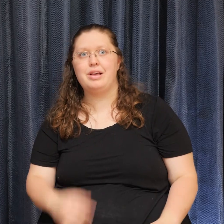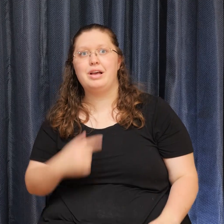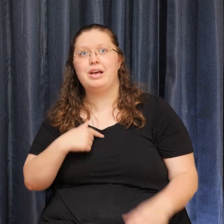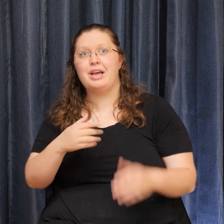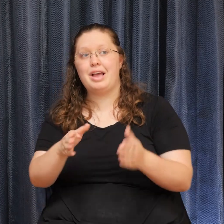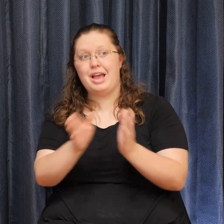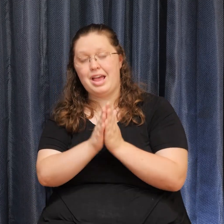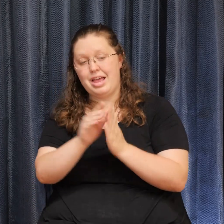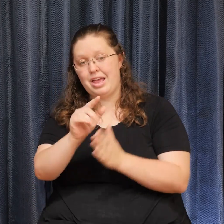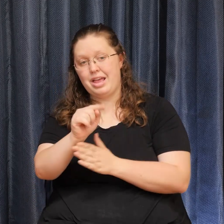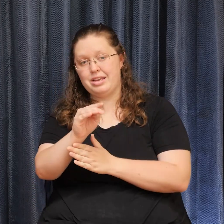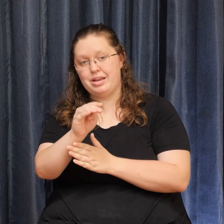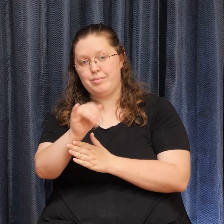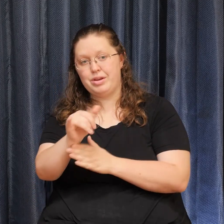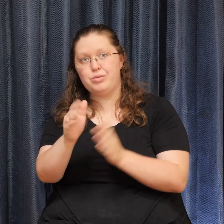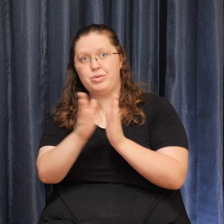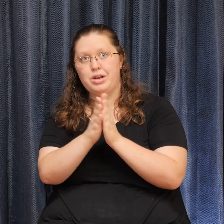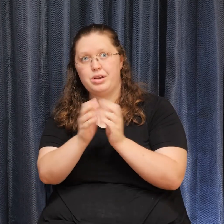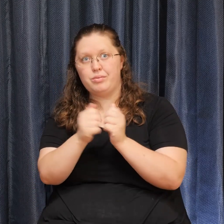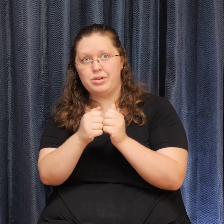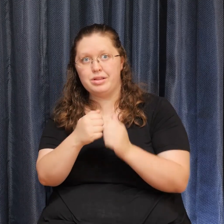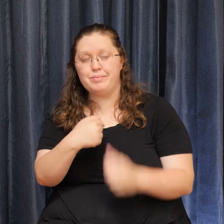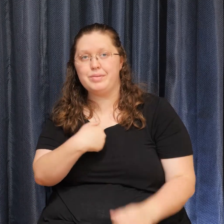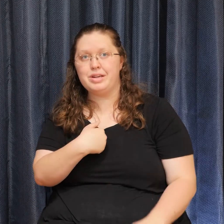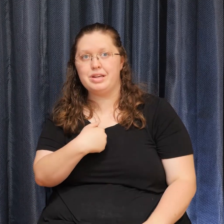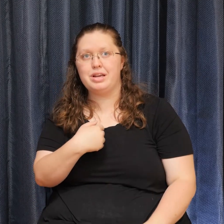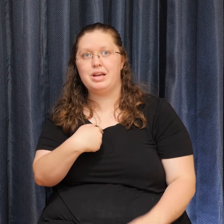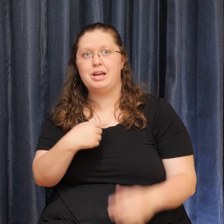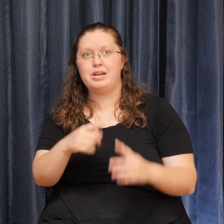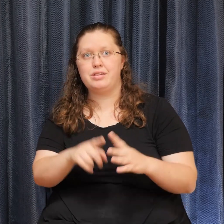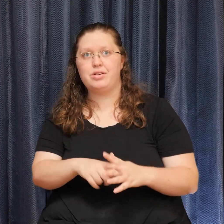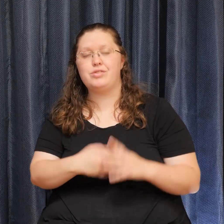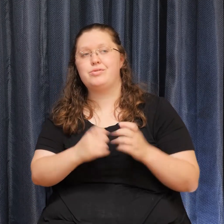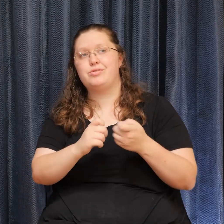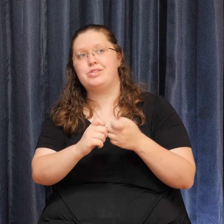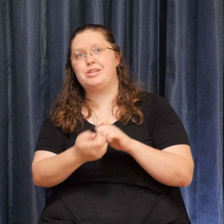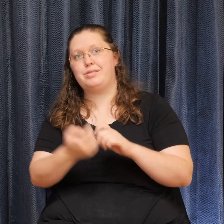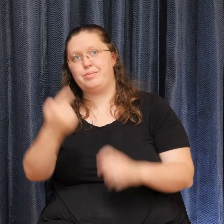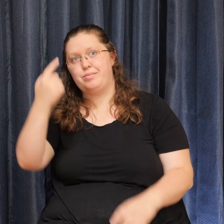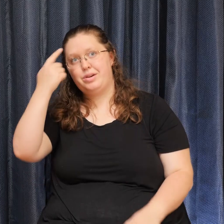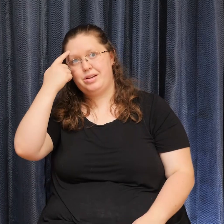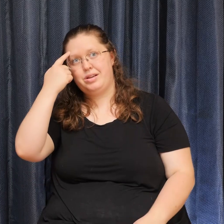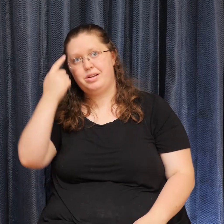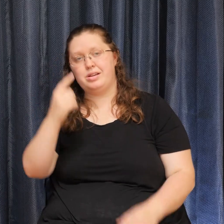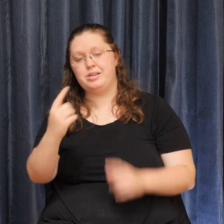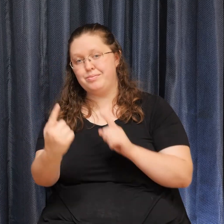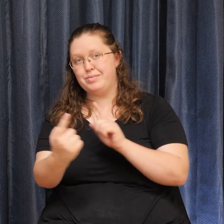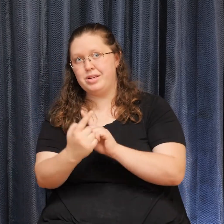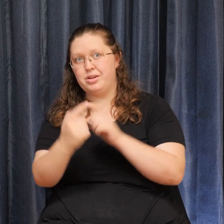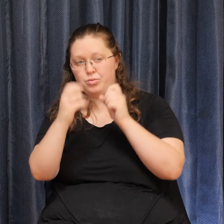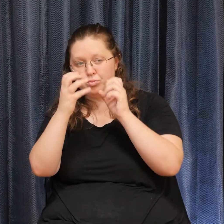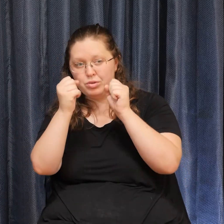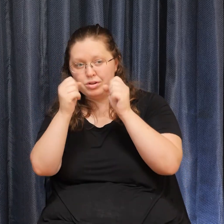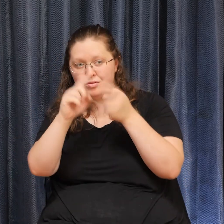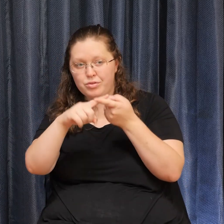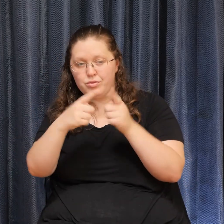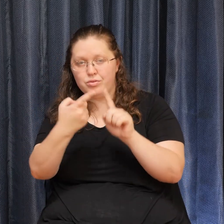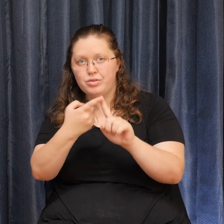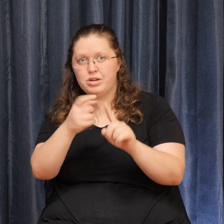And I began to turn And then I got to meet With my wonderful friend Susan Heinrichs And I began to turn Even more